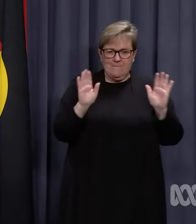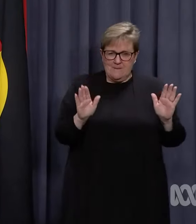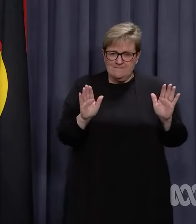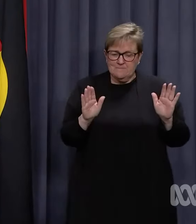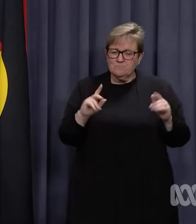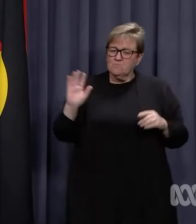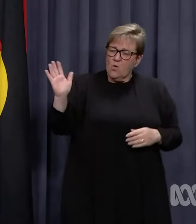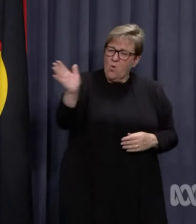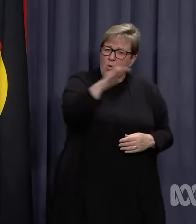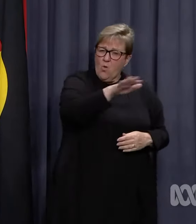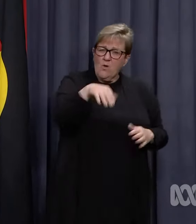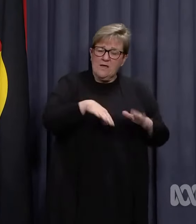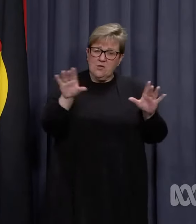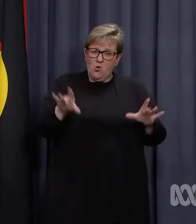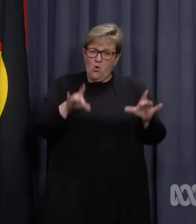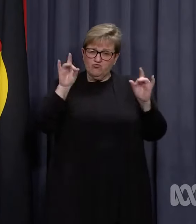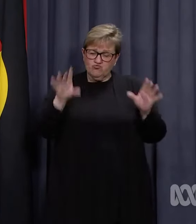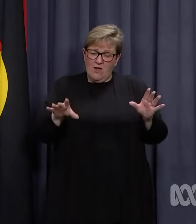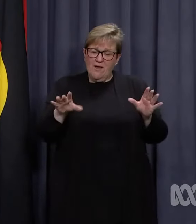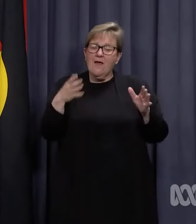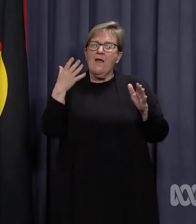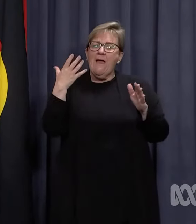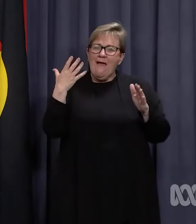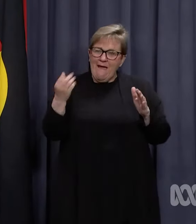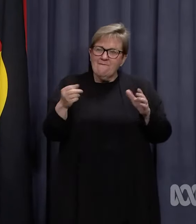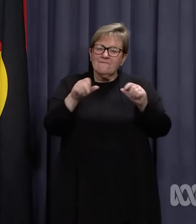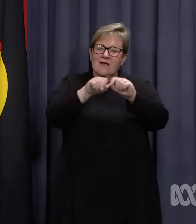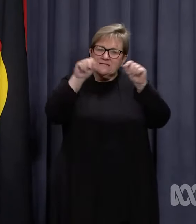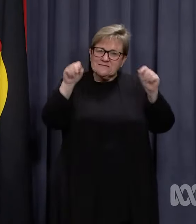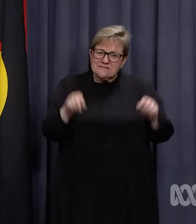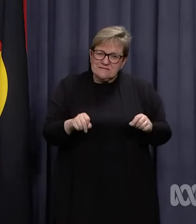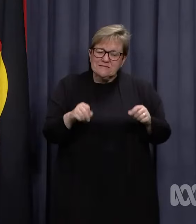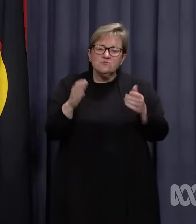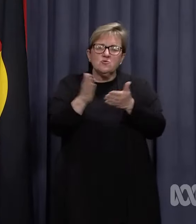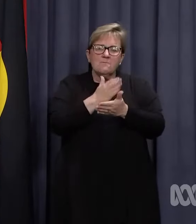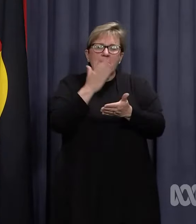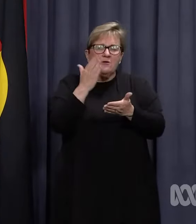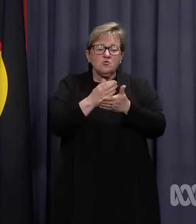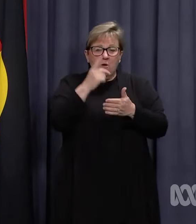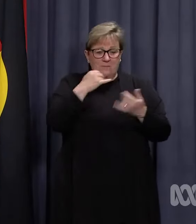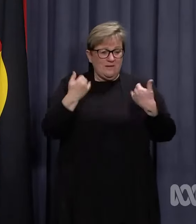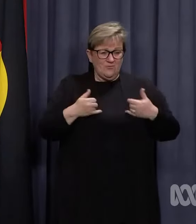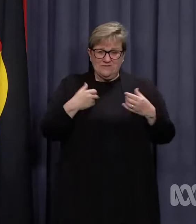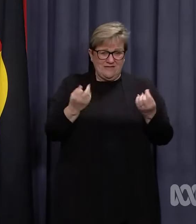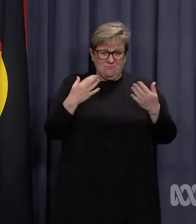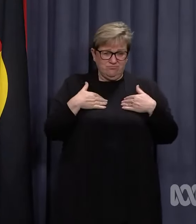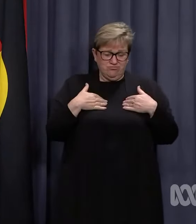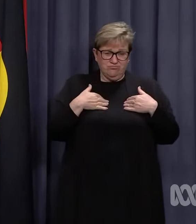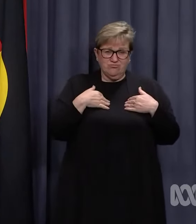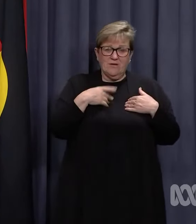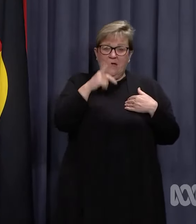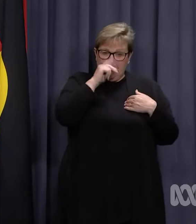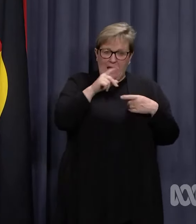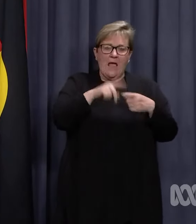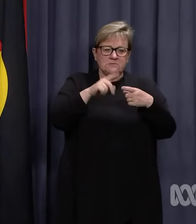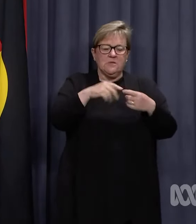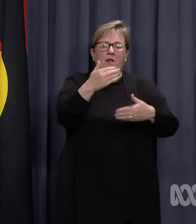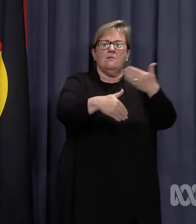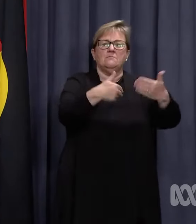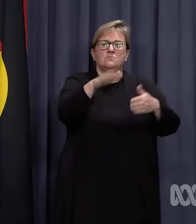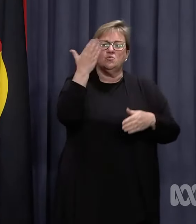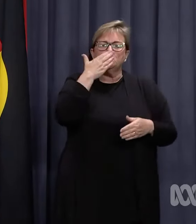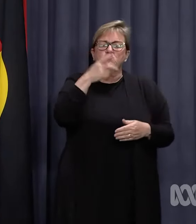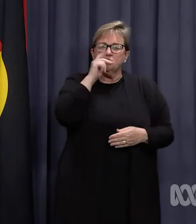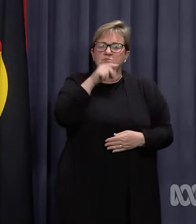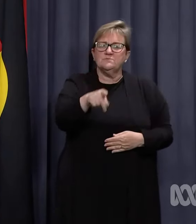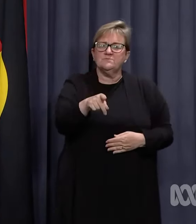Every jurisdiction in Australia has put in place a system to ensure asymptomatic students can continue with their schooling.